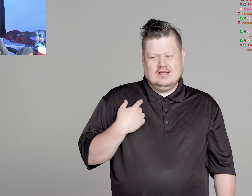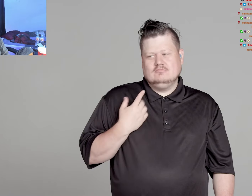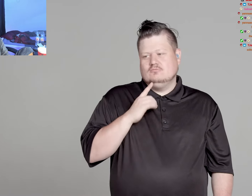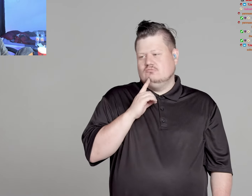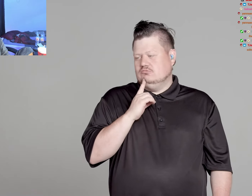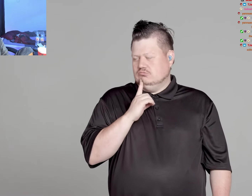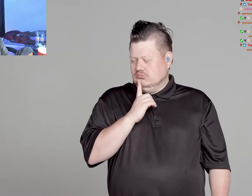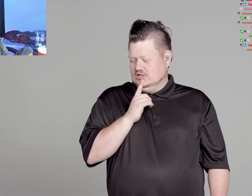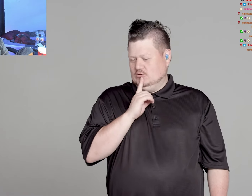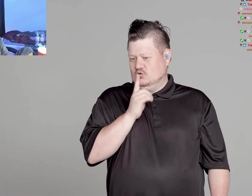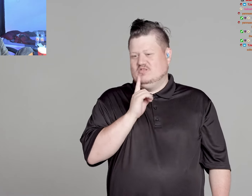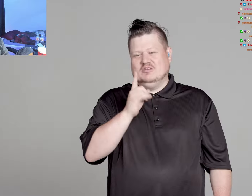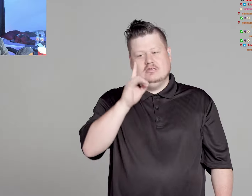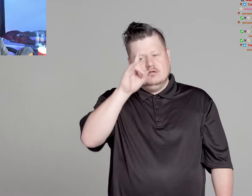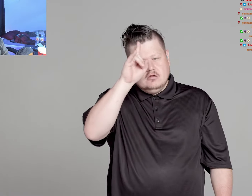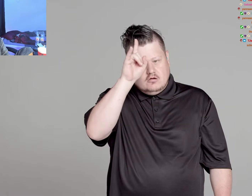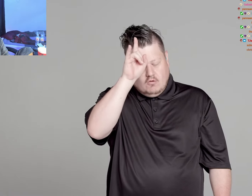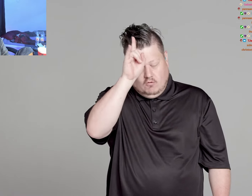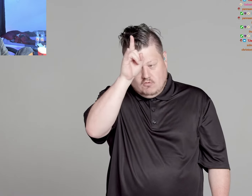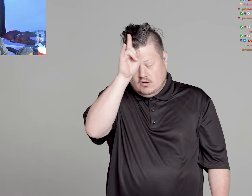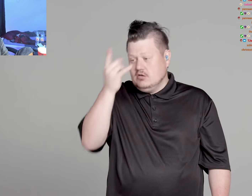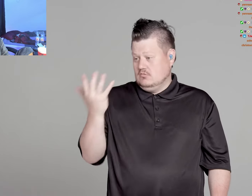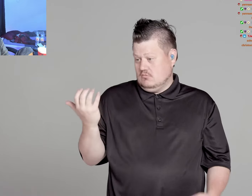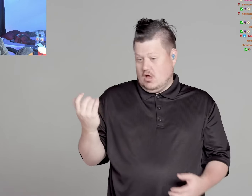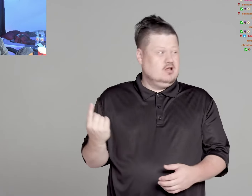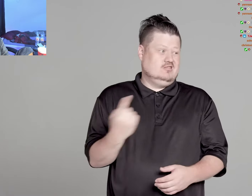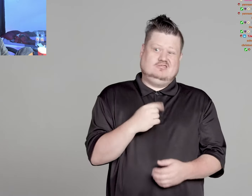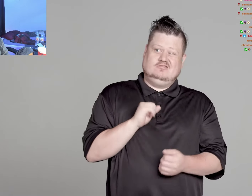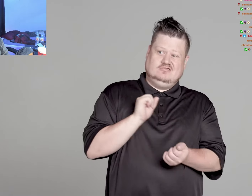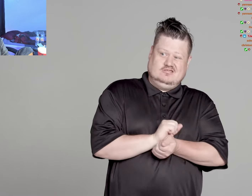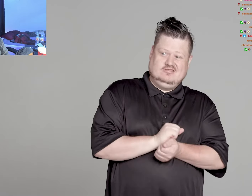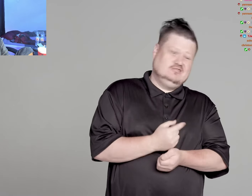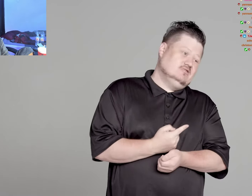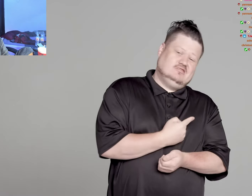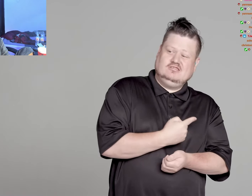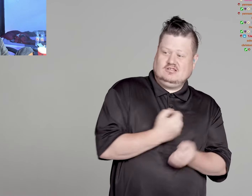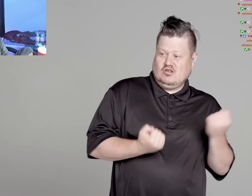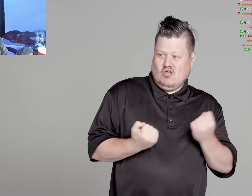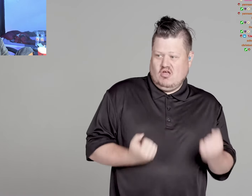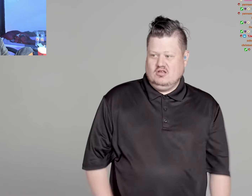Come on, you and I, let's get together Brother, am so Let's go In the car